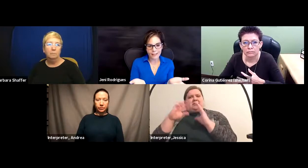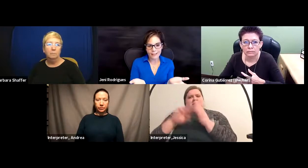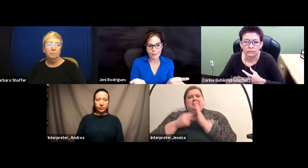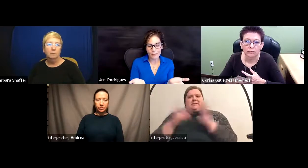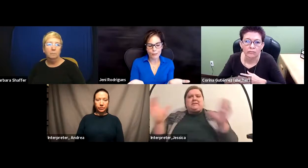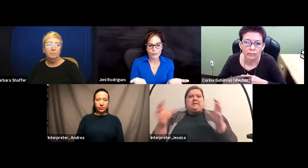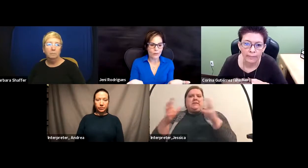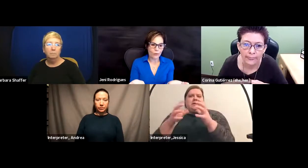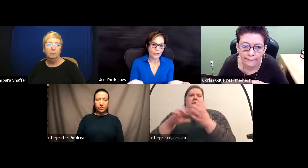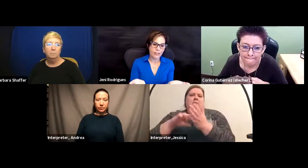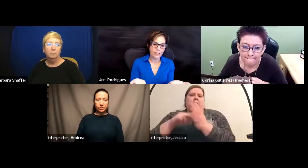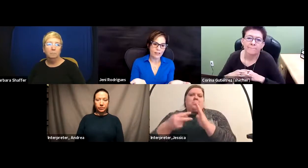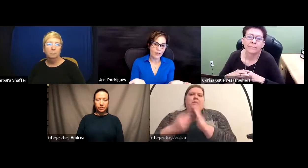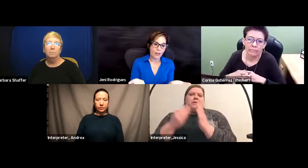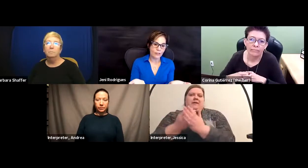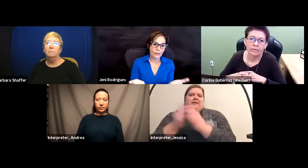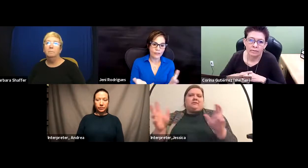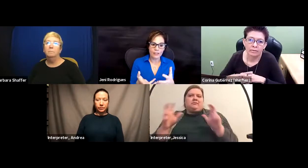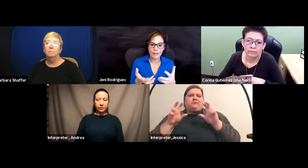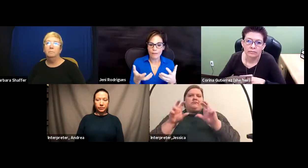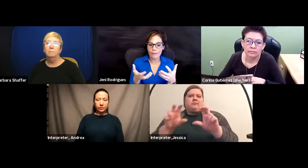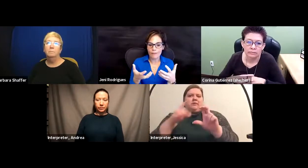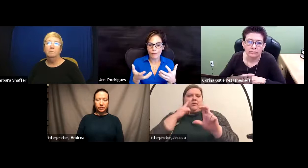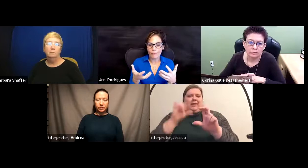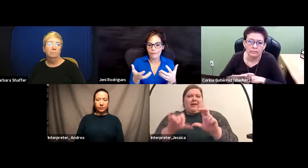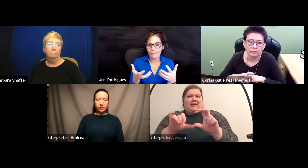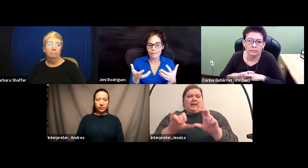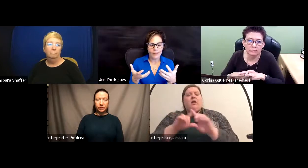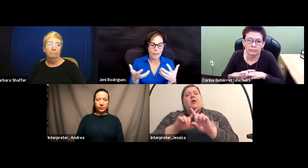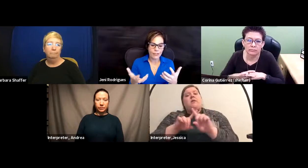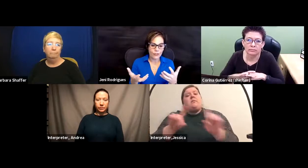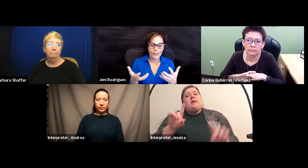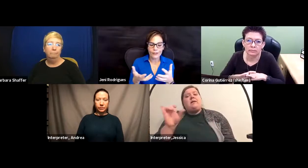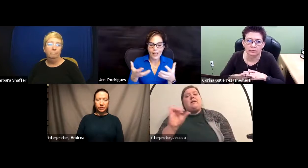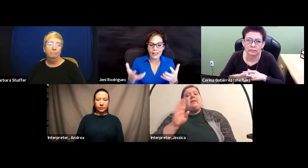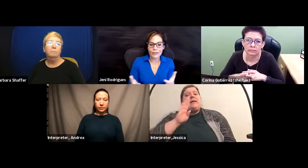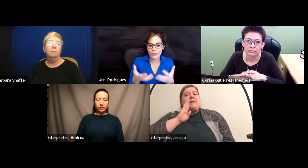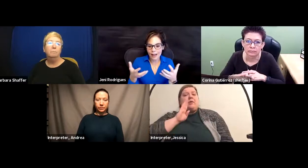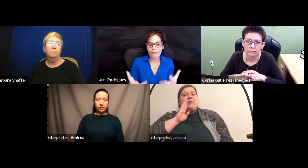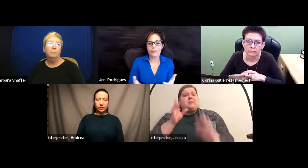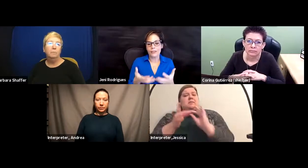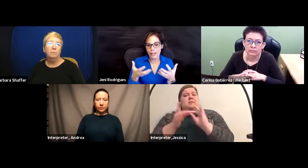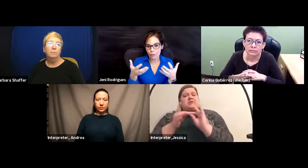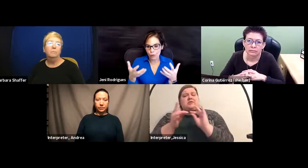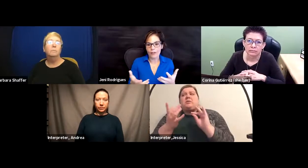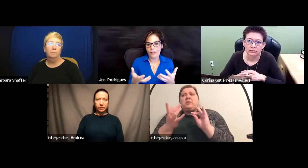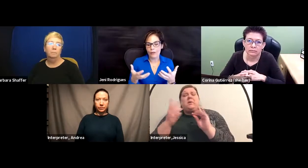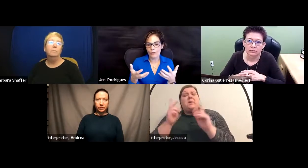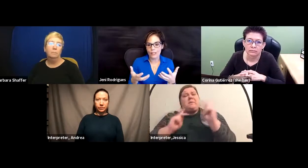people just want to see the doctor. There's this major, there's extra effort and work that goes